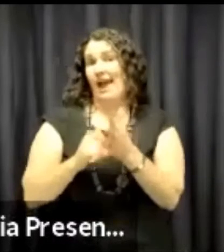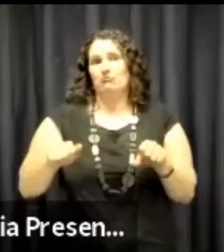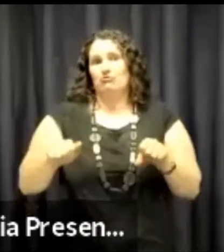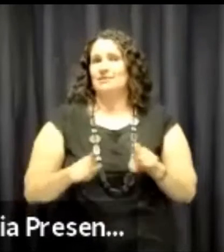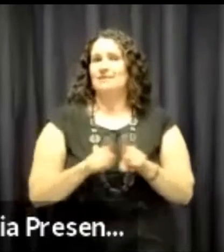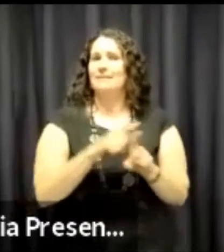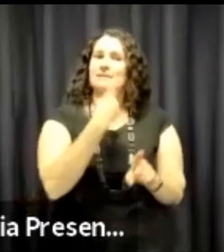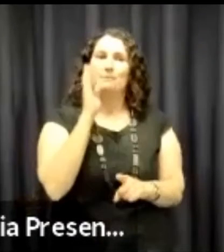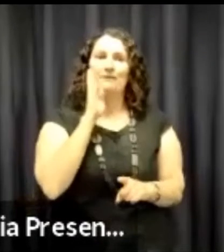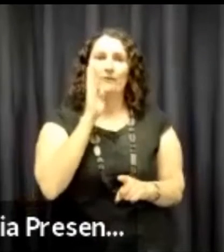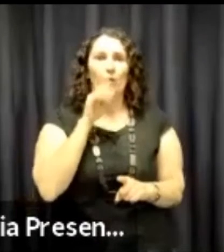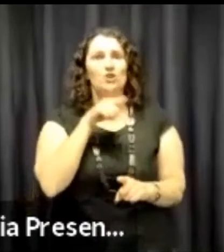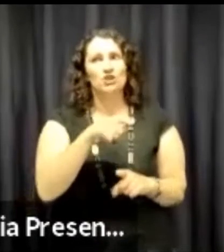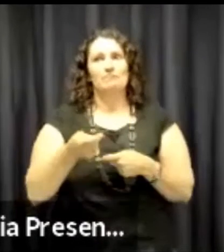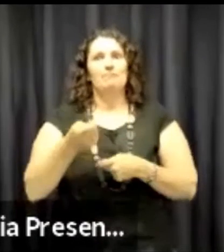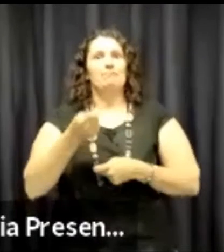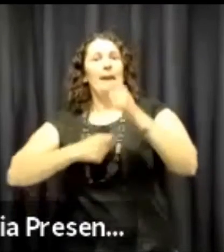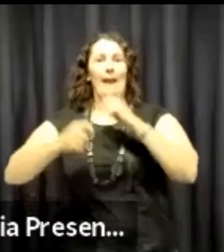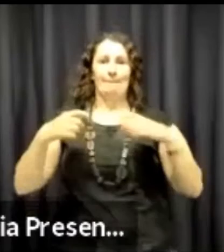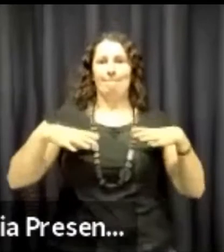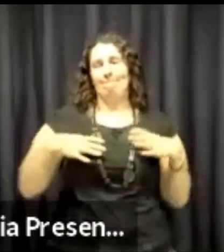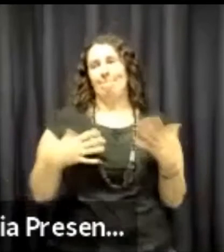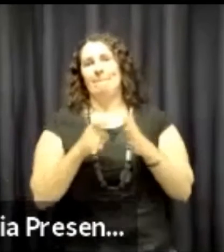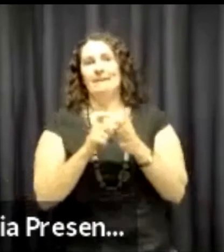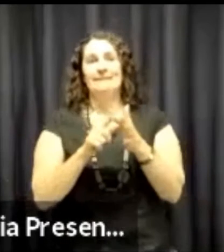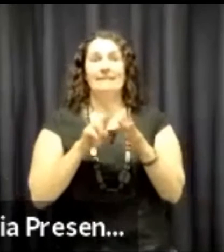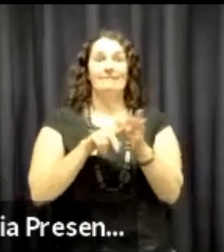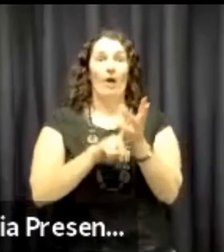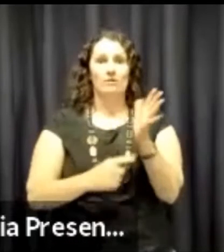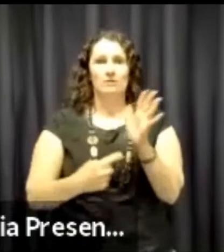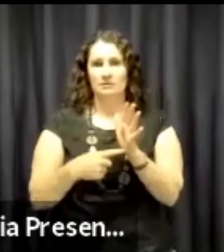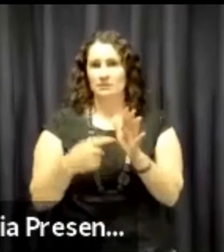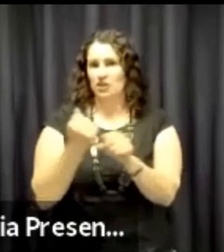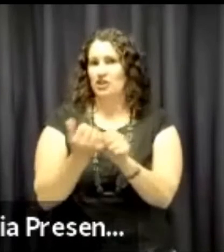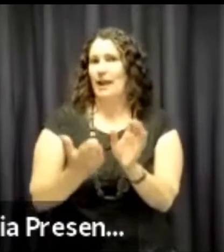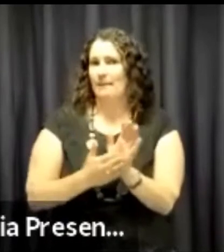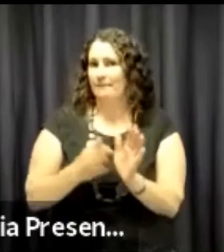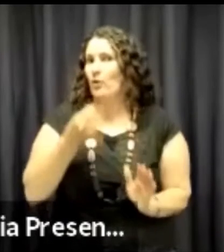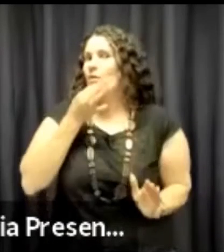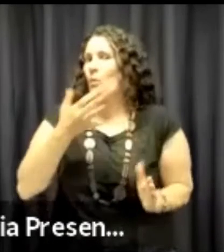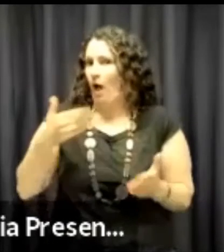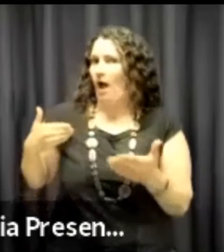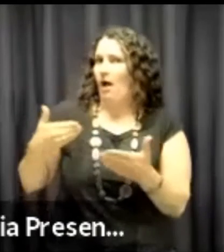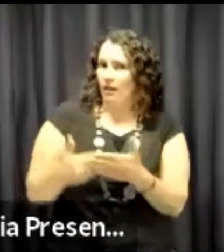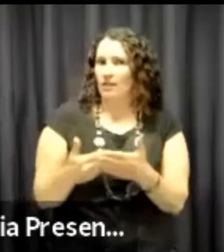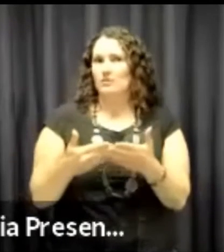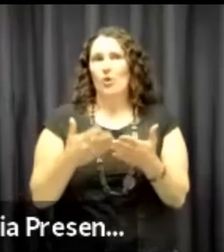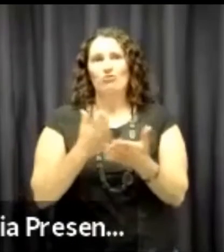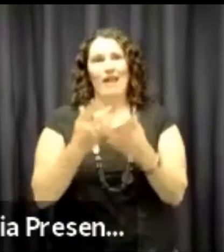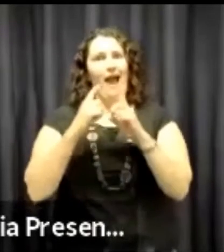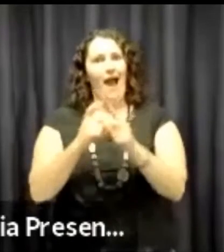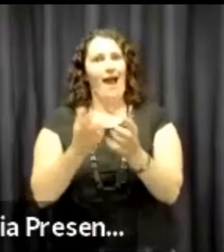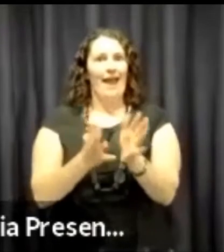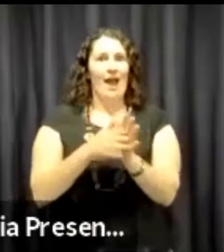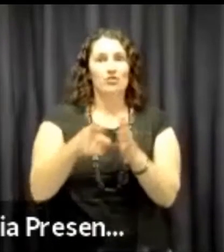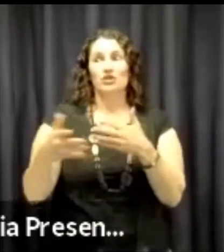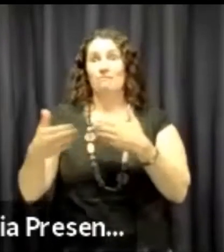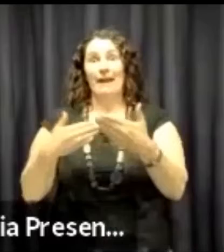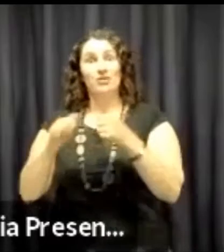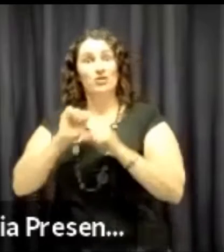Thank you Cathy, as President like she was saying before, becoming a default GM for a while, so